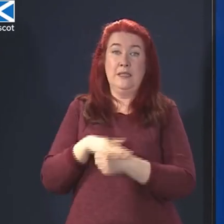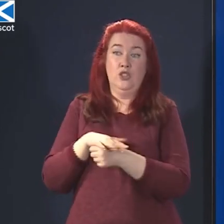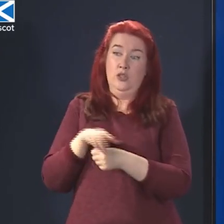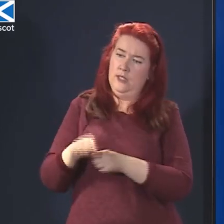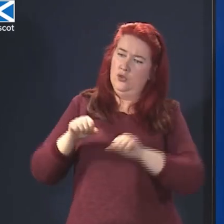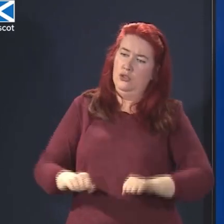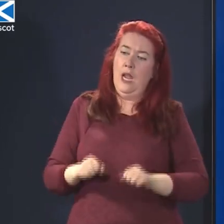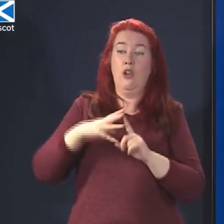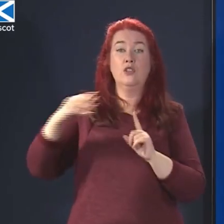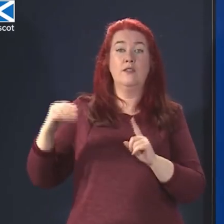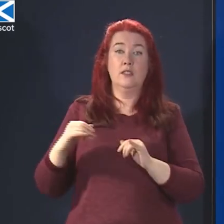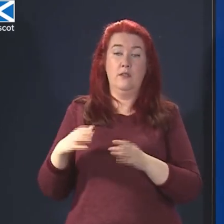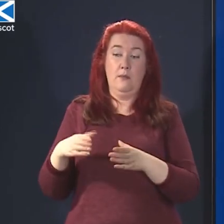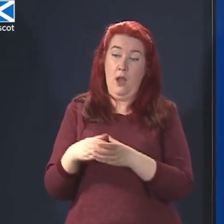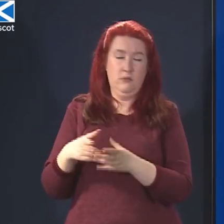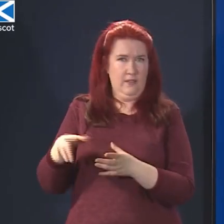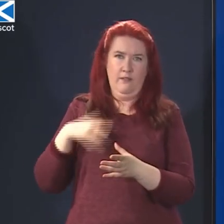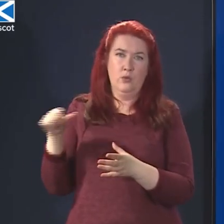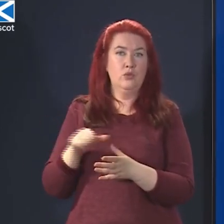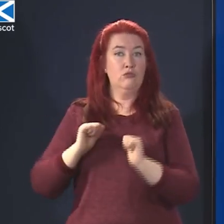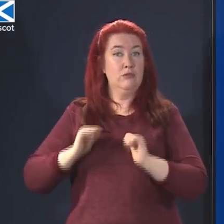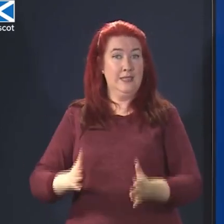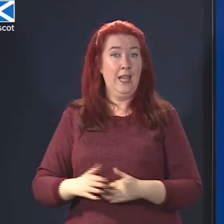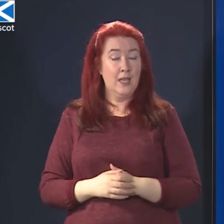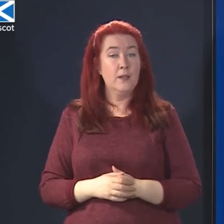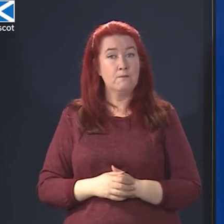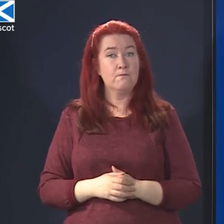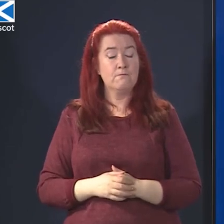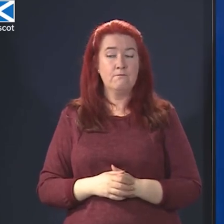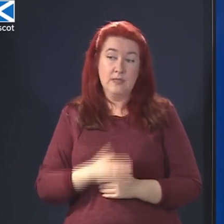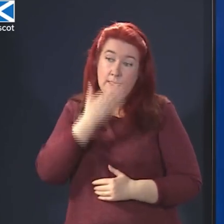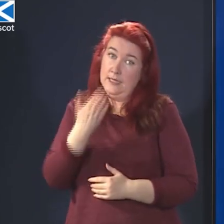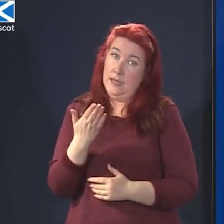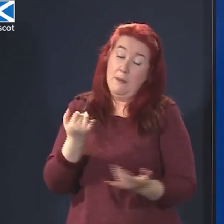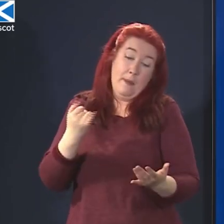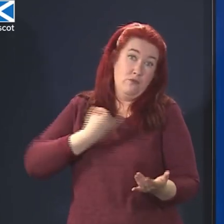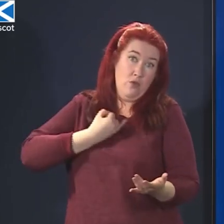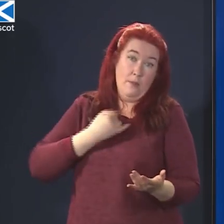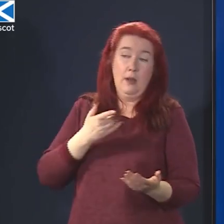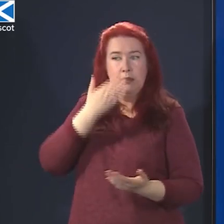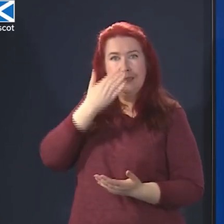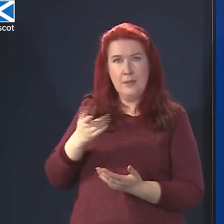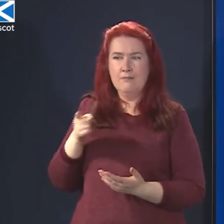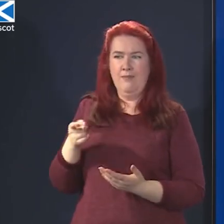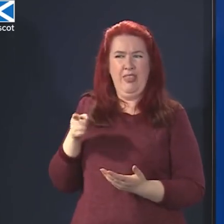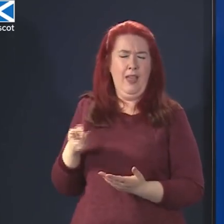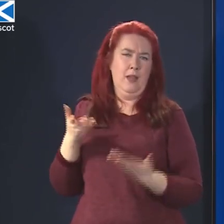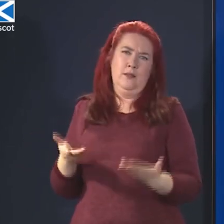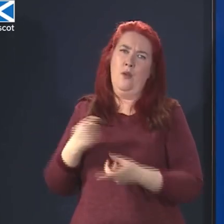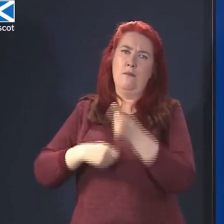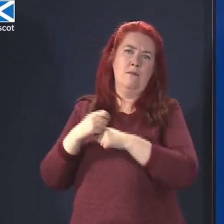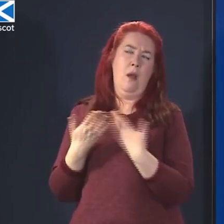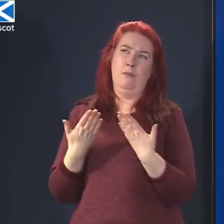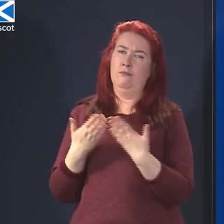Conservative Party. See, it seems to be the case, and I'll be corrected if I'm wrong here, but I think this is now beyond any